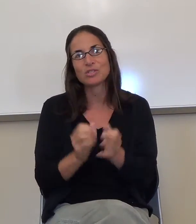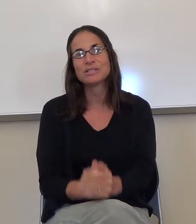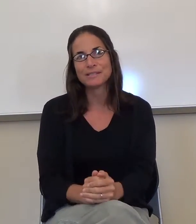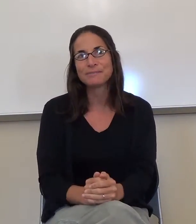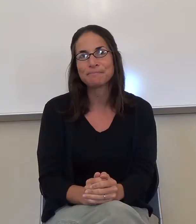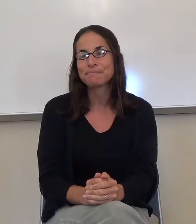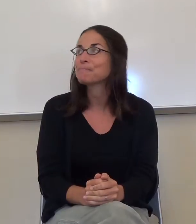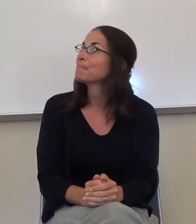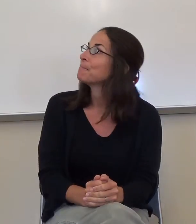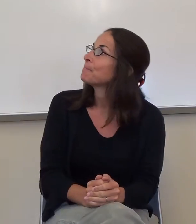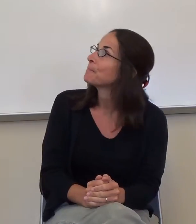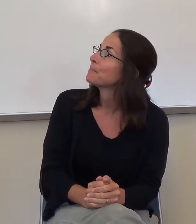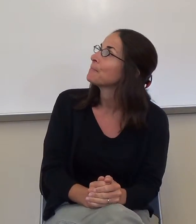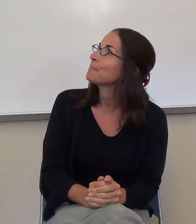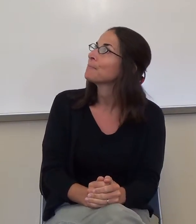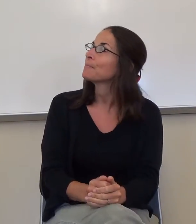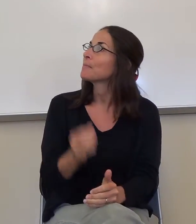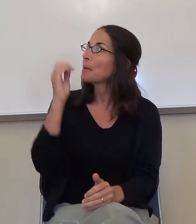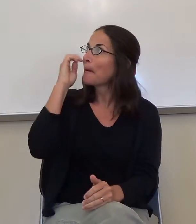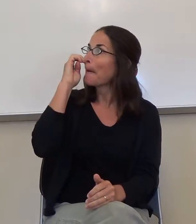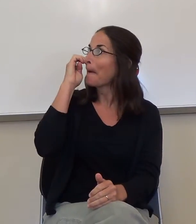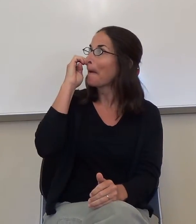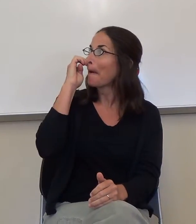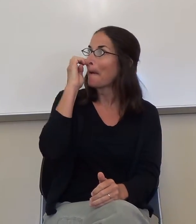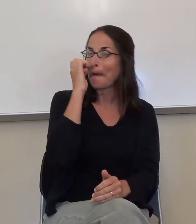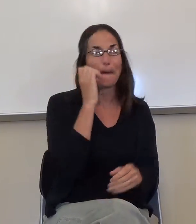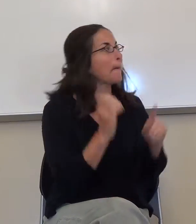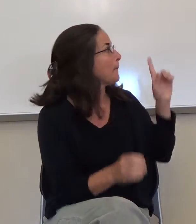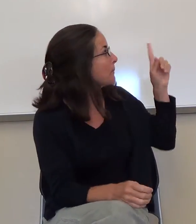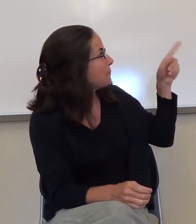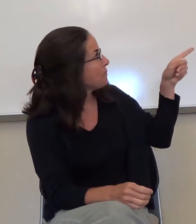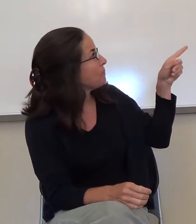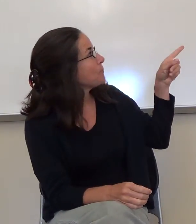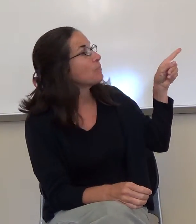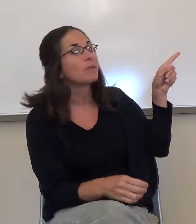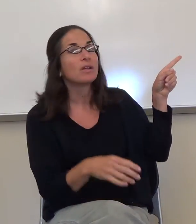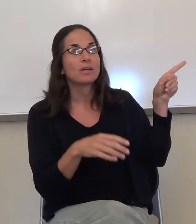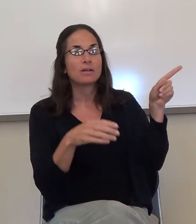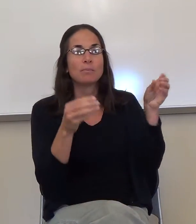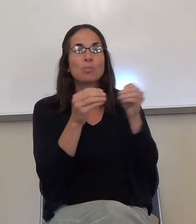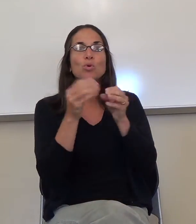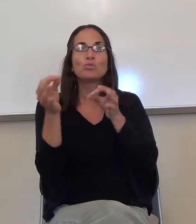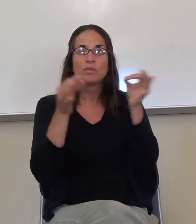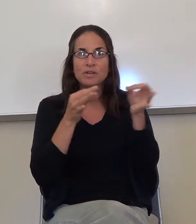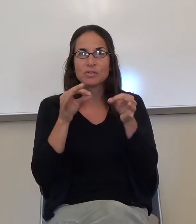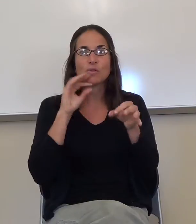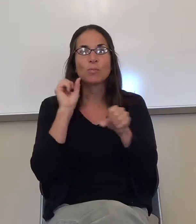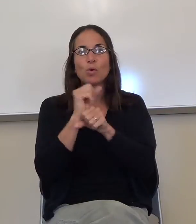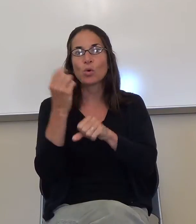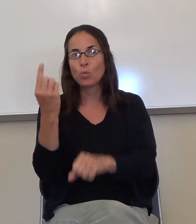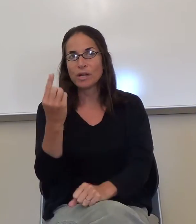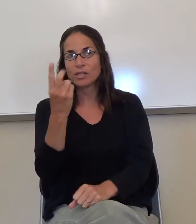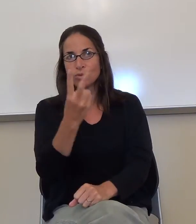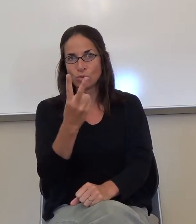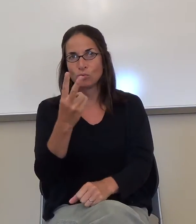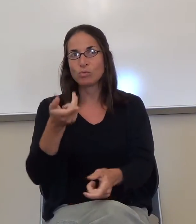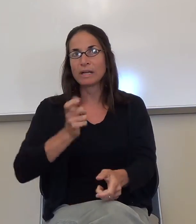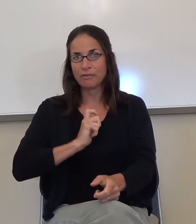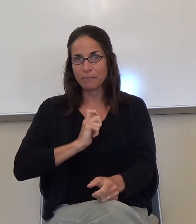more directions are up here on the board. Turn in homework one and two if you still have them. And hold on to homework